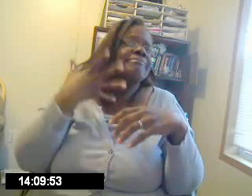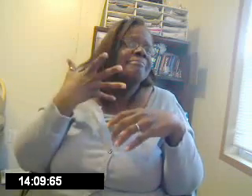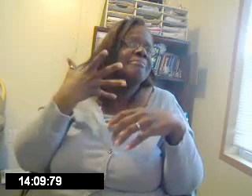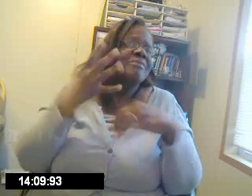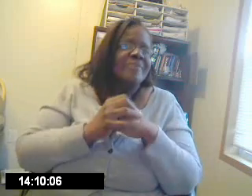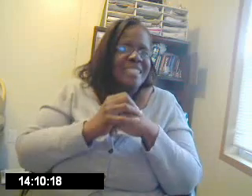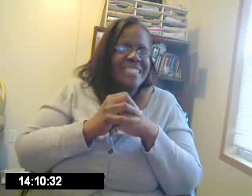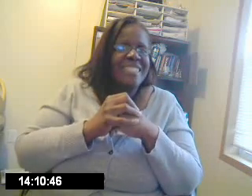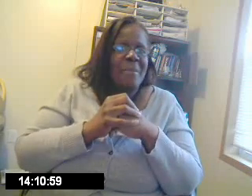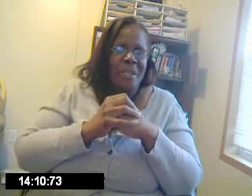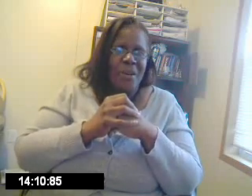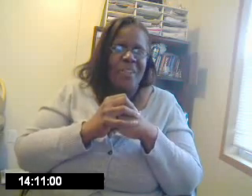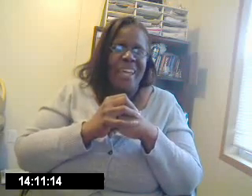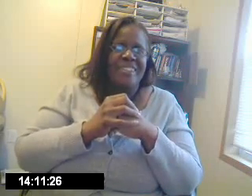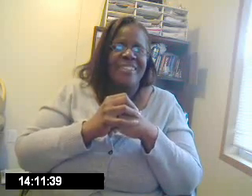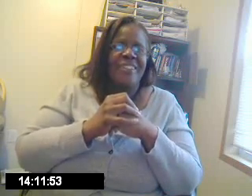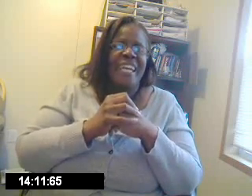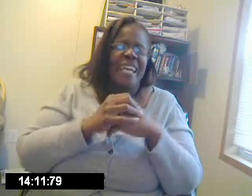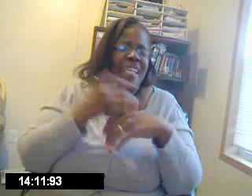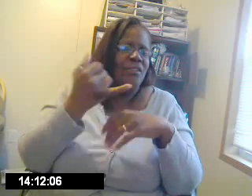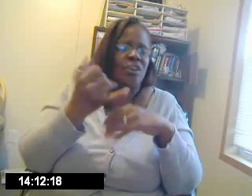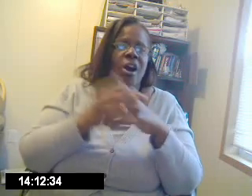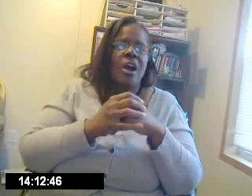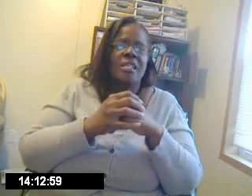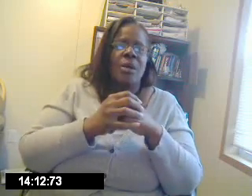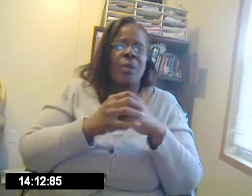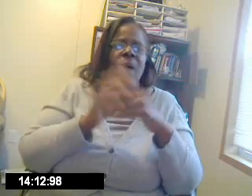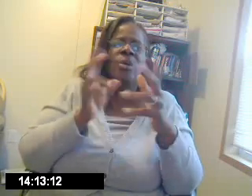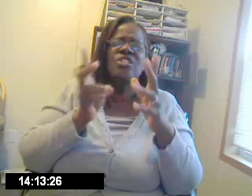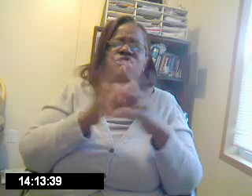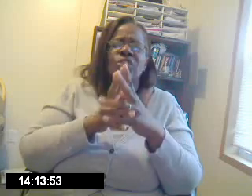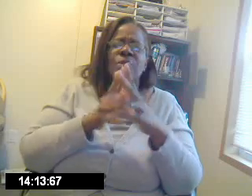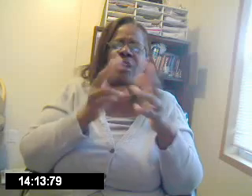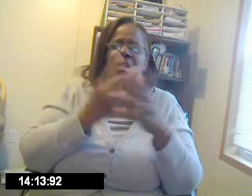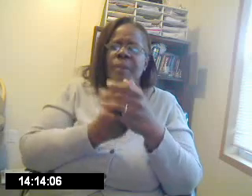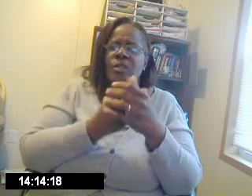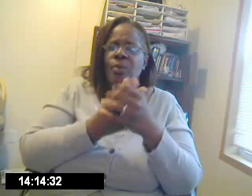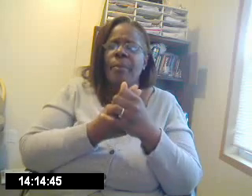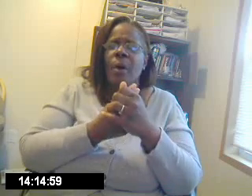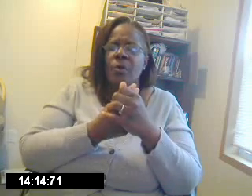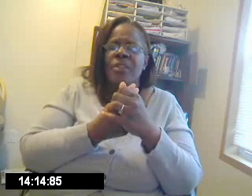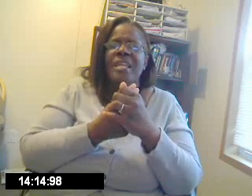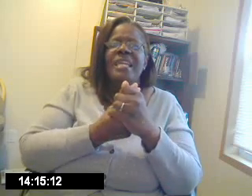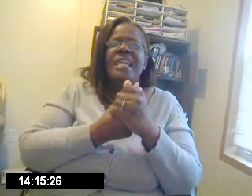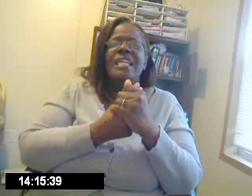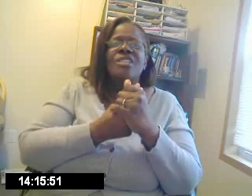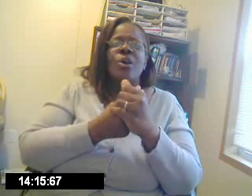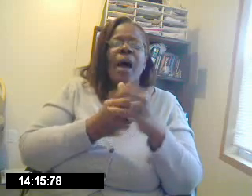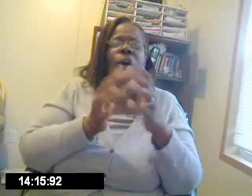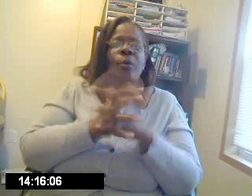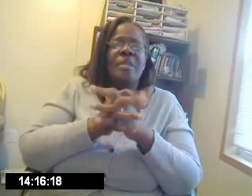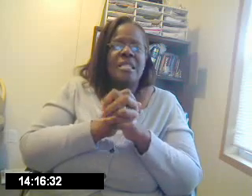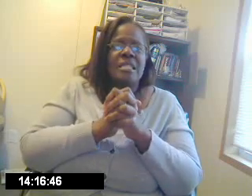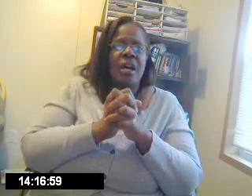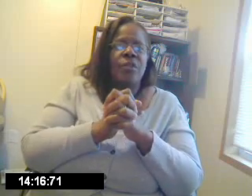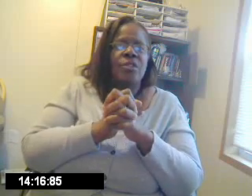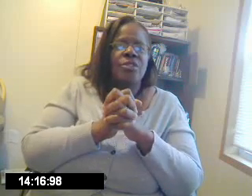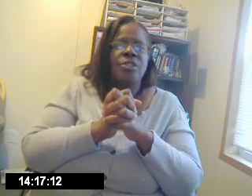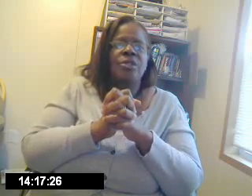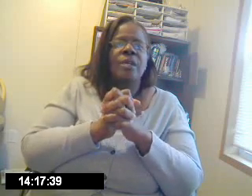just let me know that, okay, I gave you a call, because I wasn't sure we talked about doing both, so I hope this is helpful to you,